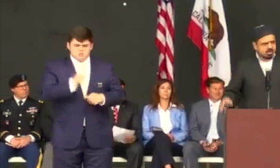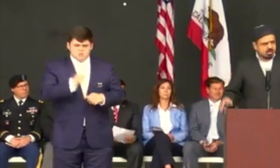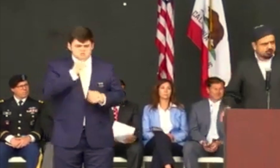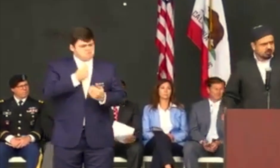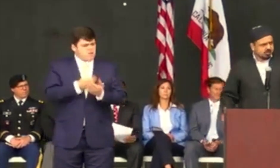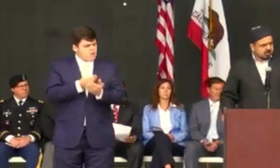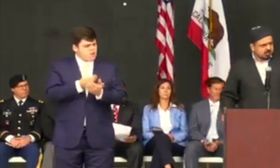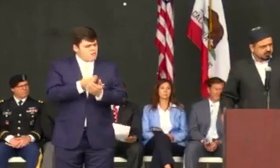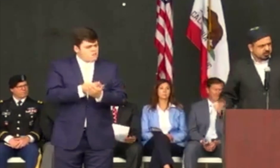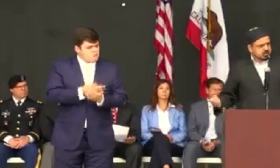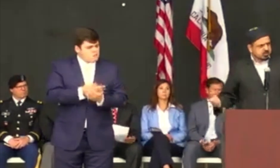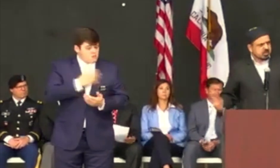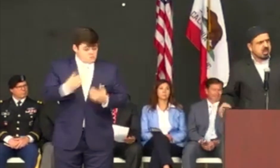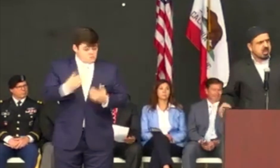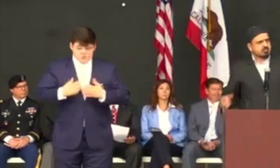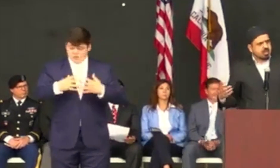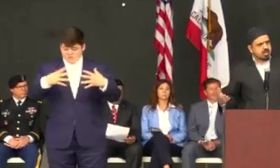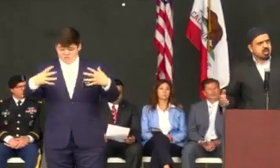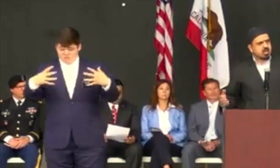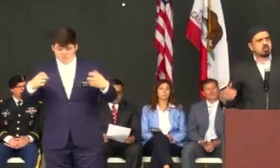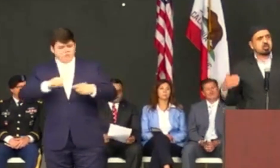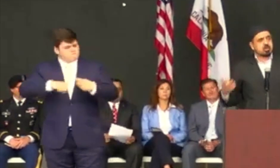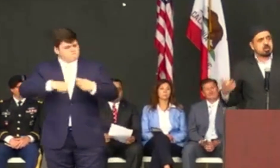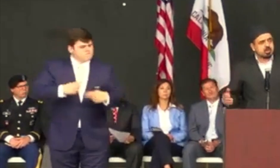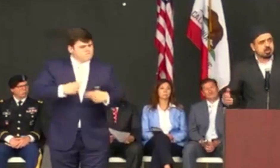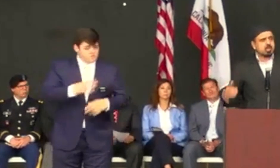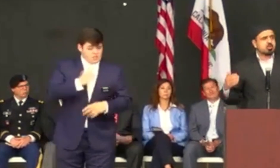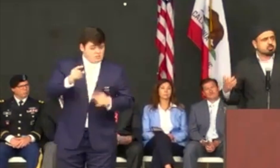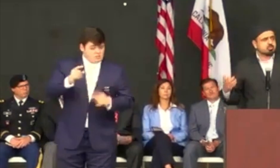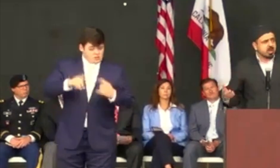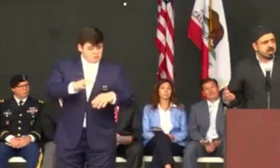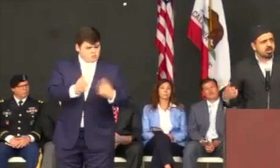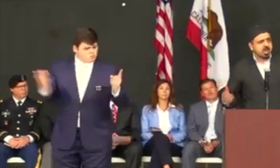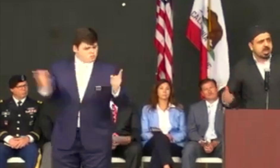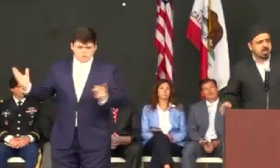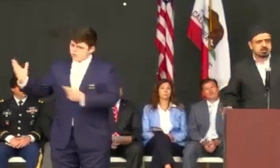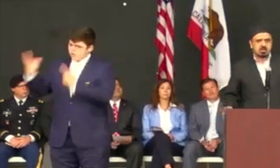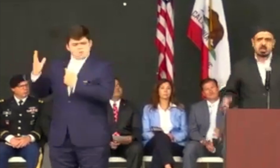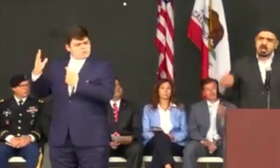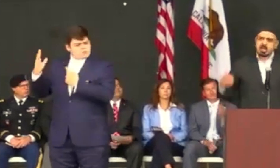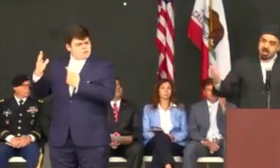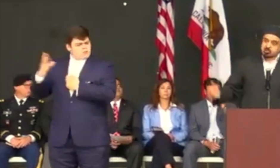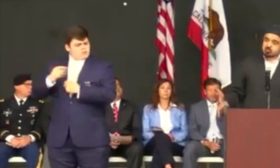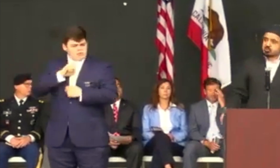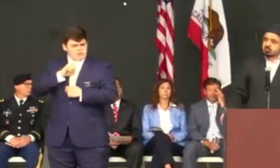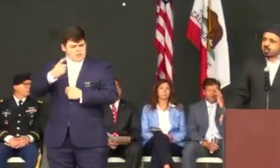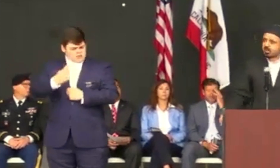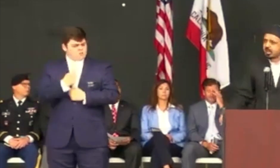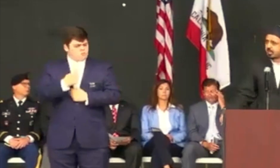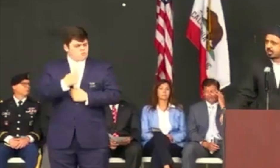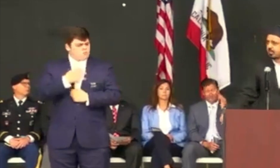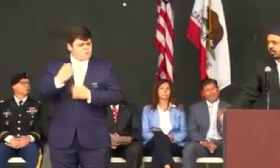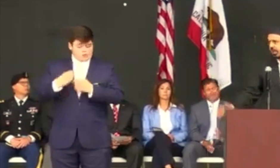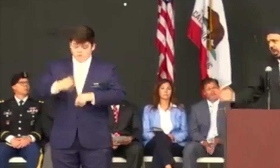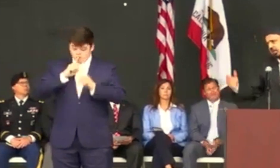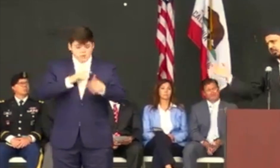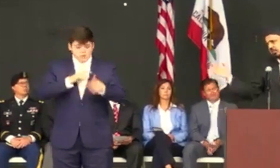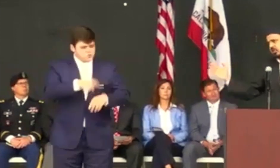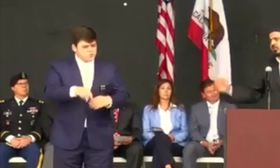difficulties in life again, and you came to me, and you prayed, and you asked, and I answered your prayer again, and I alleviated you from that.